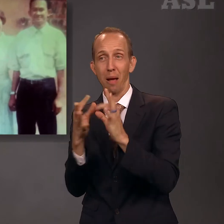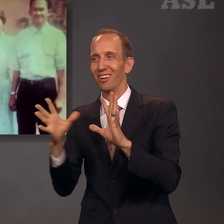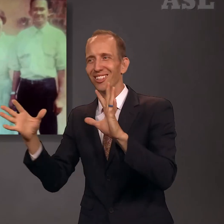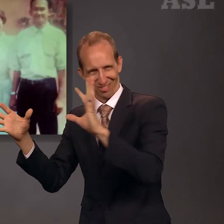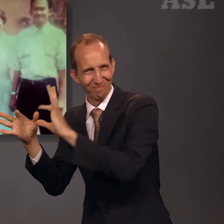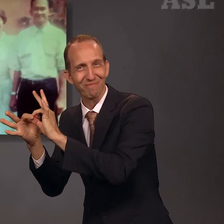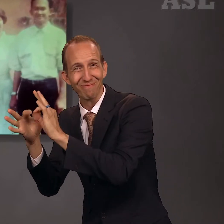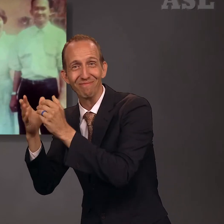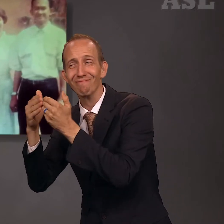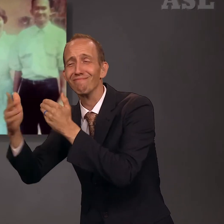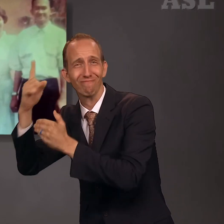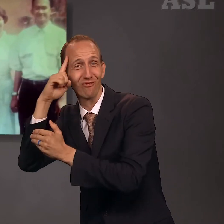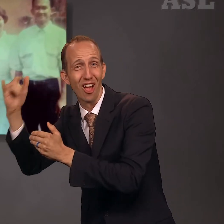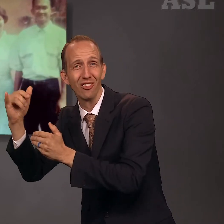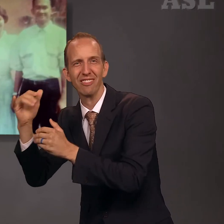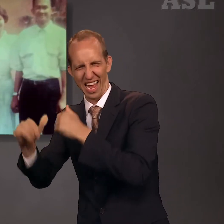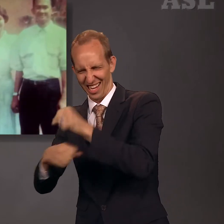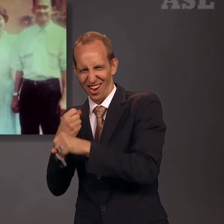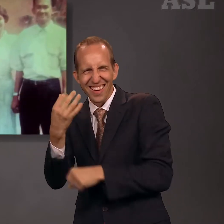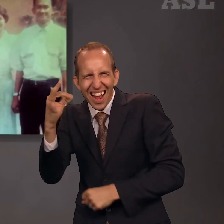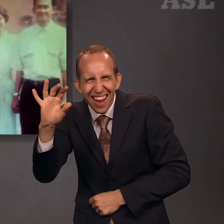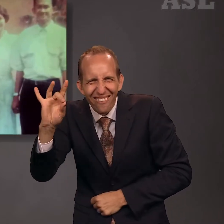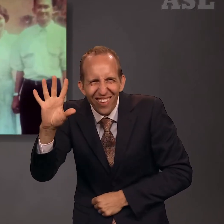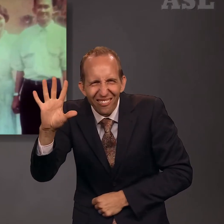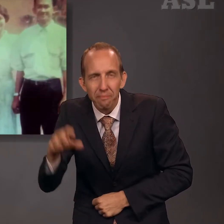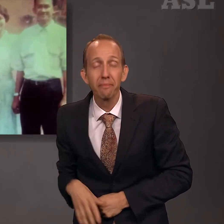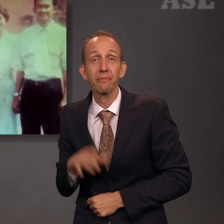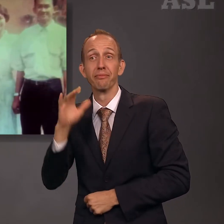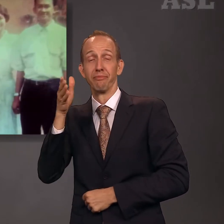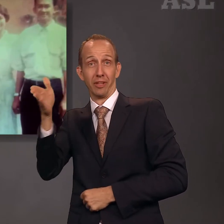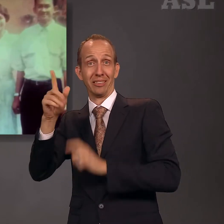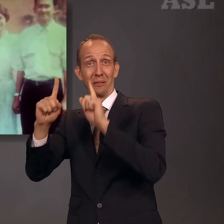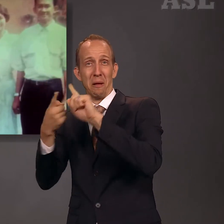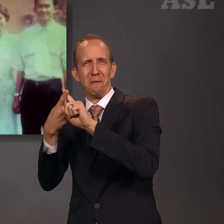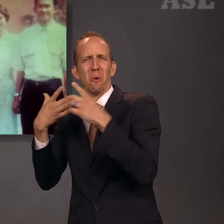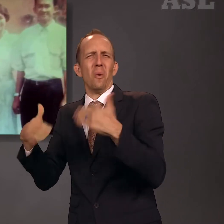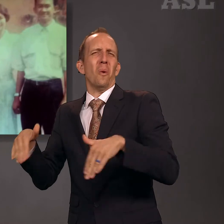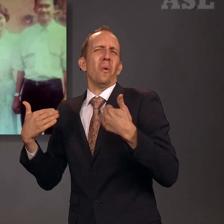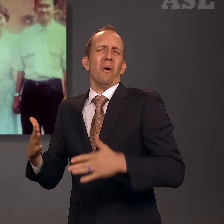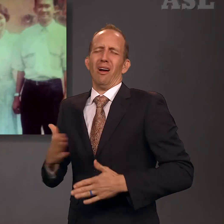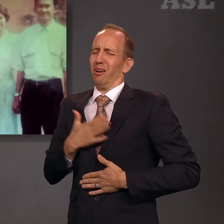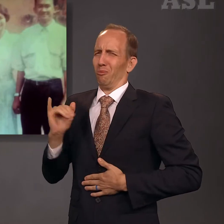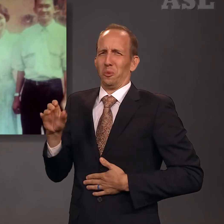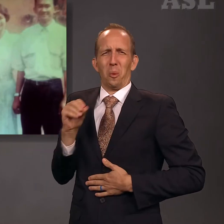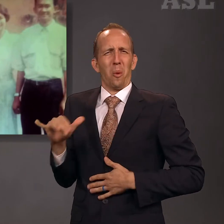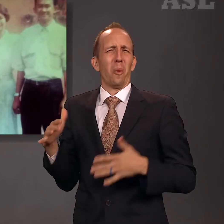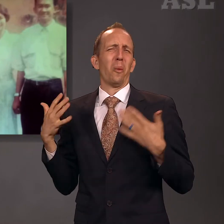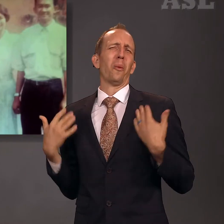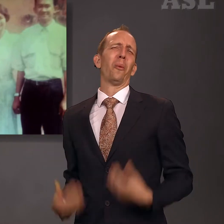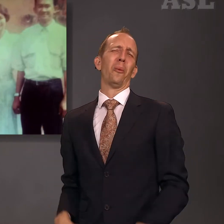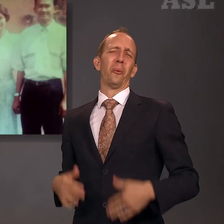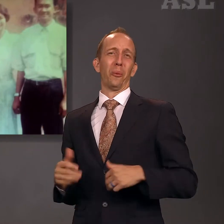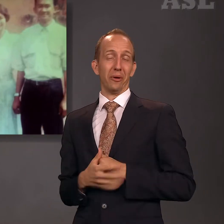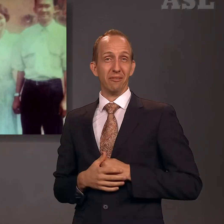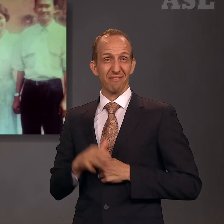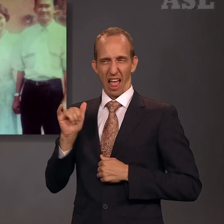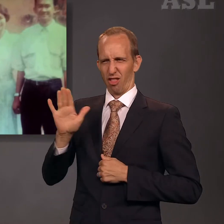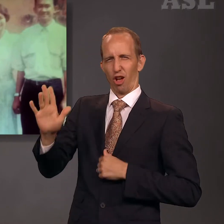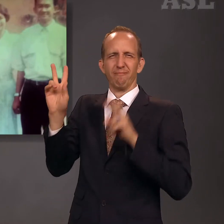in 1985. In the temple, they found joy incomparable, their priceless pearl.